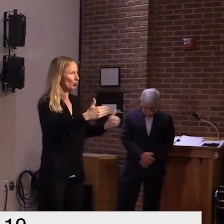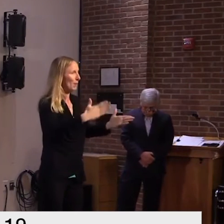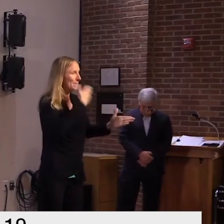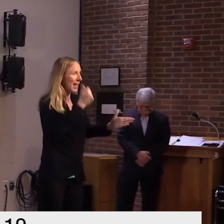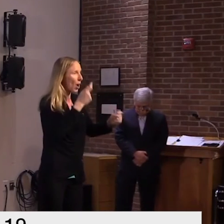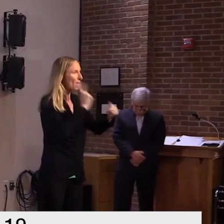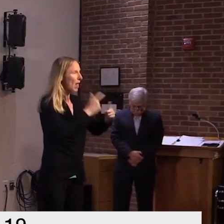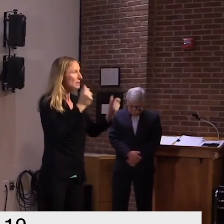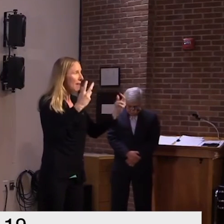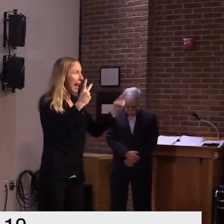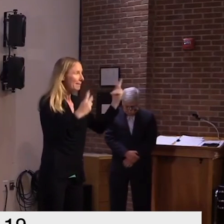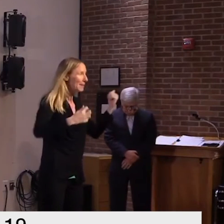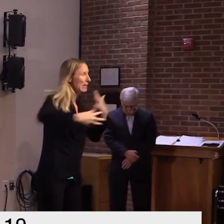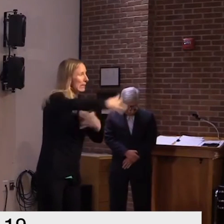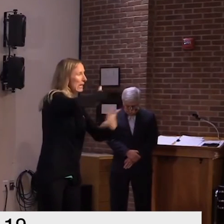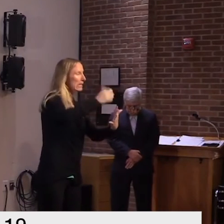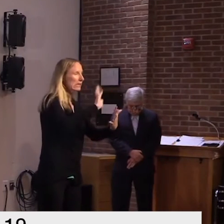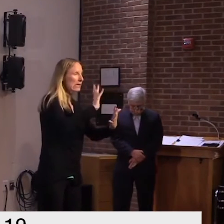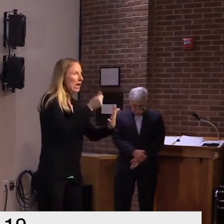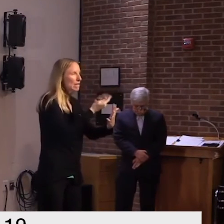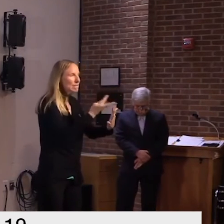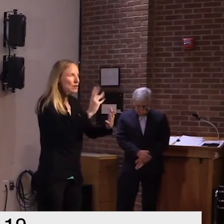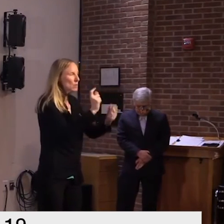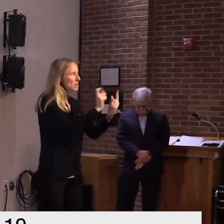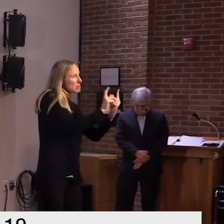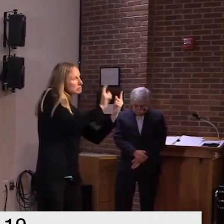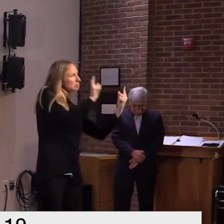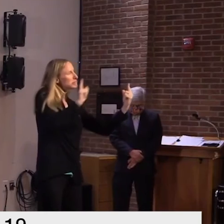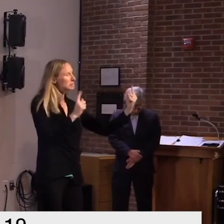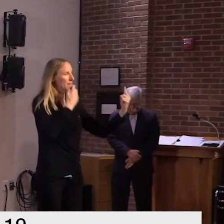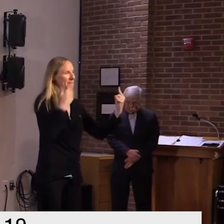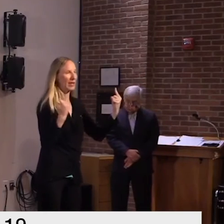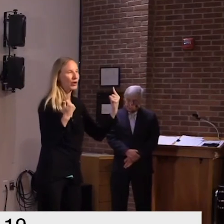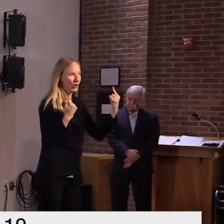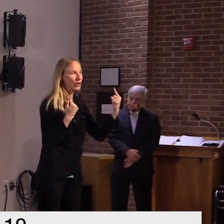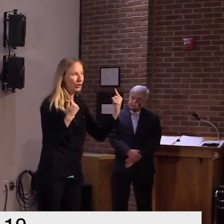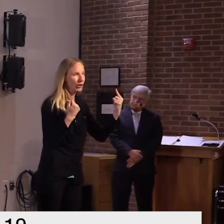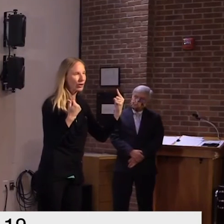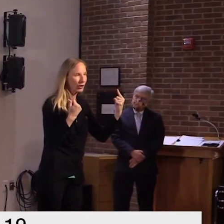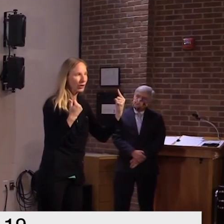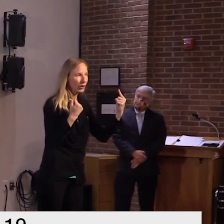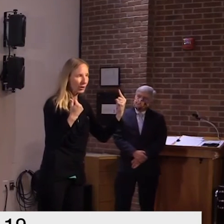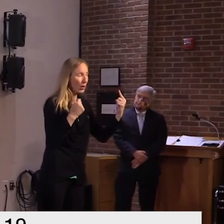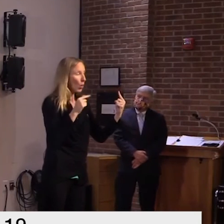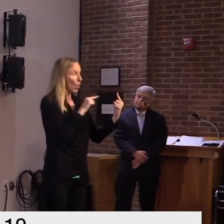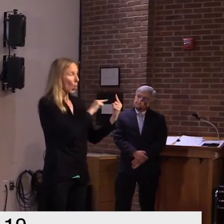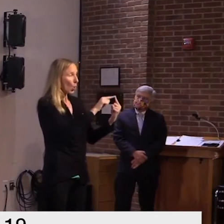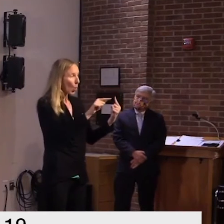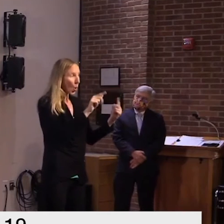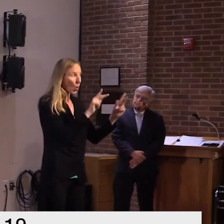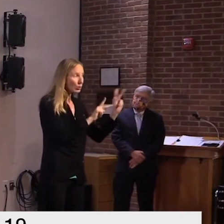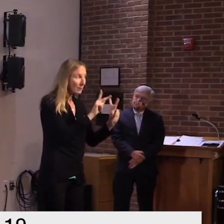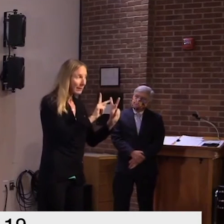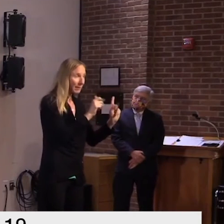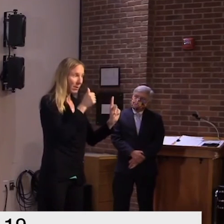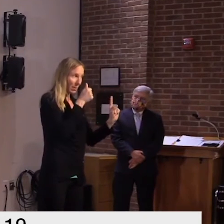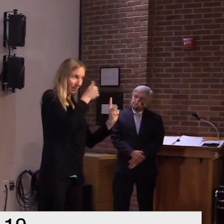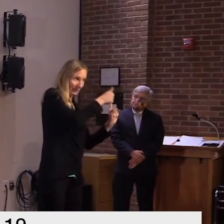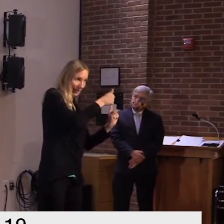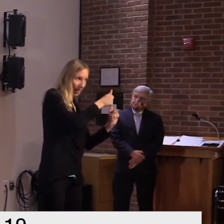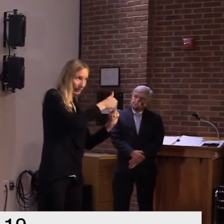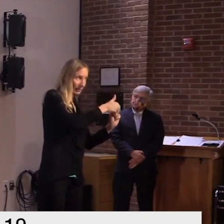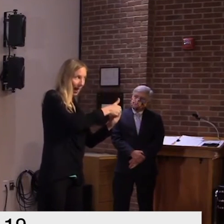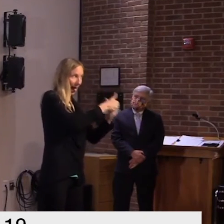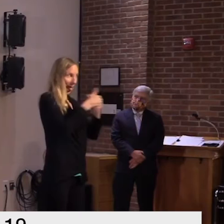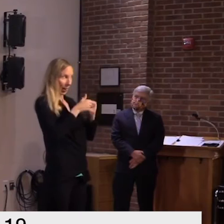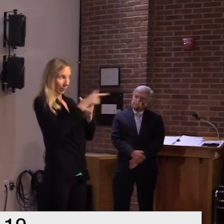how many people are there are the people there actually doing things to prevent you from